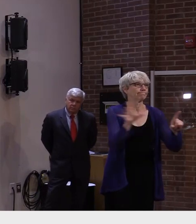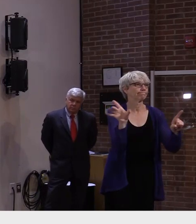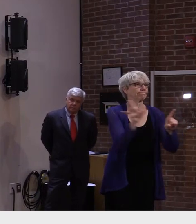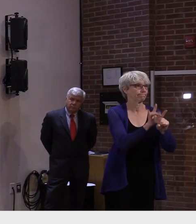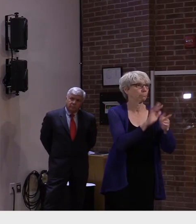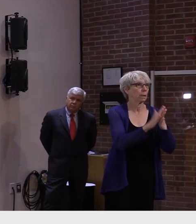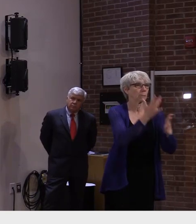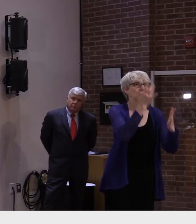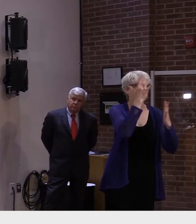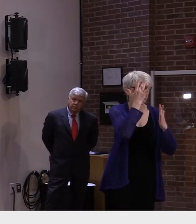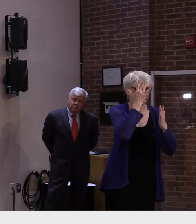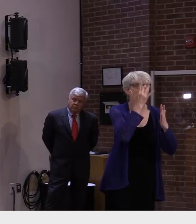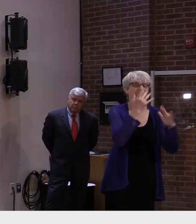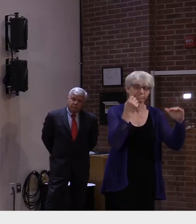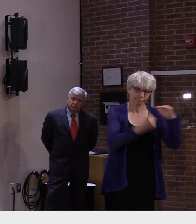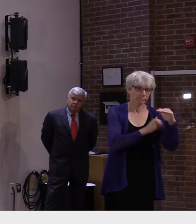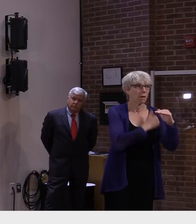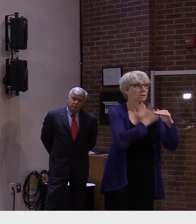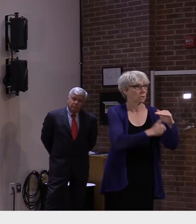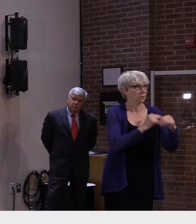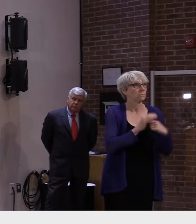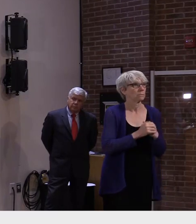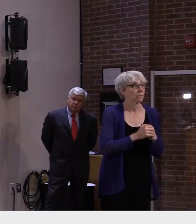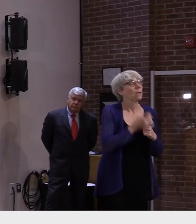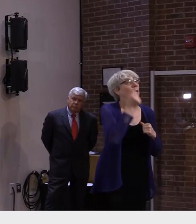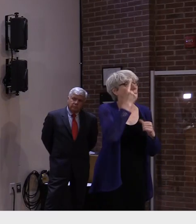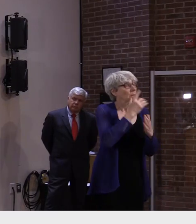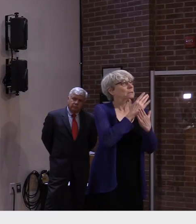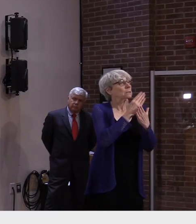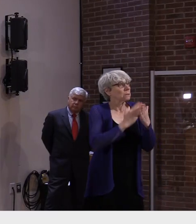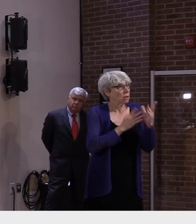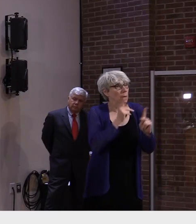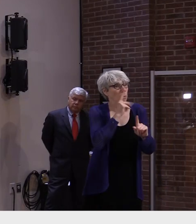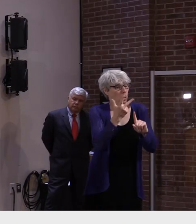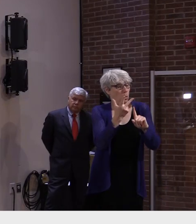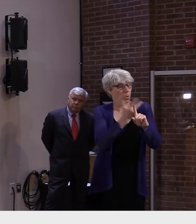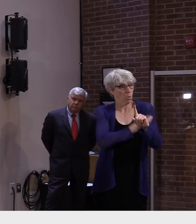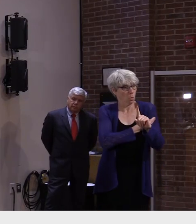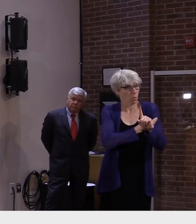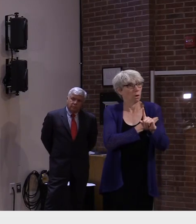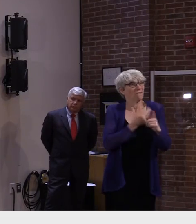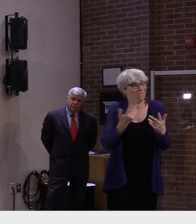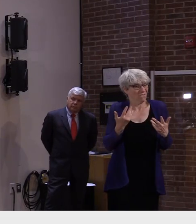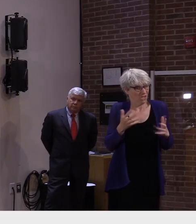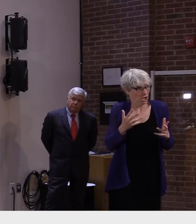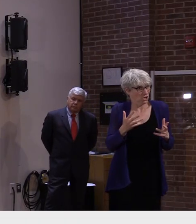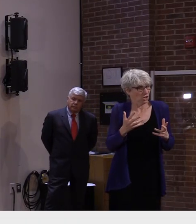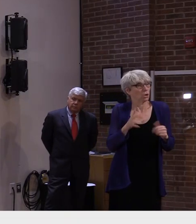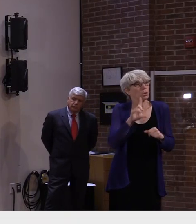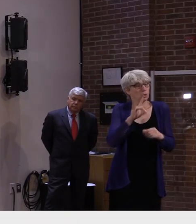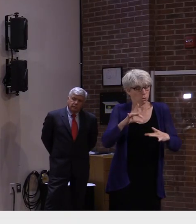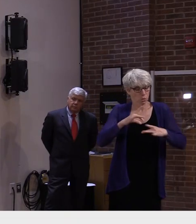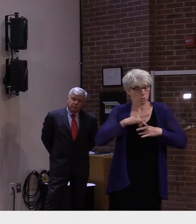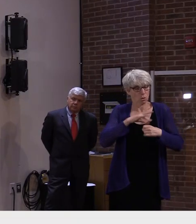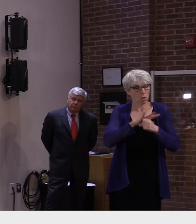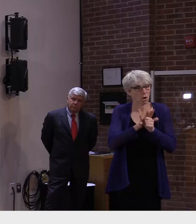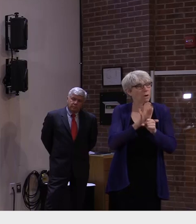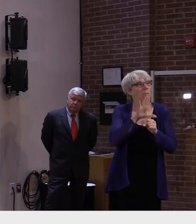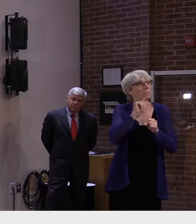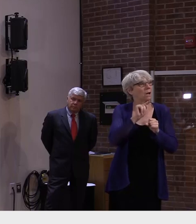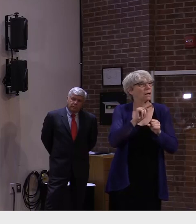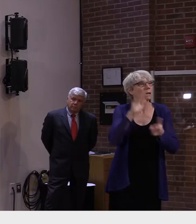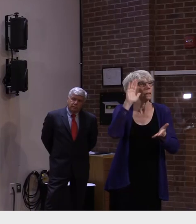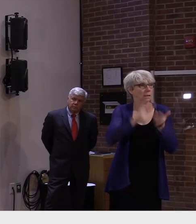some cases in vaccinated people but again those people are still protected from severe illness at the same time